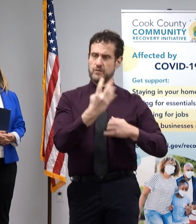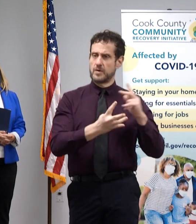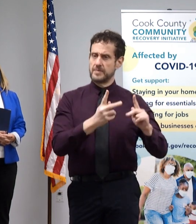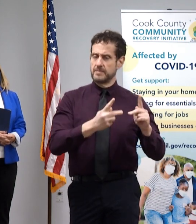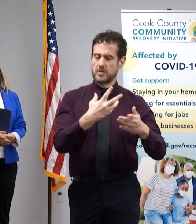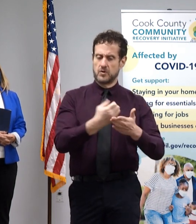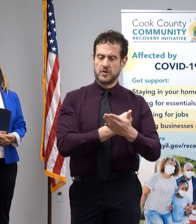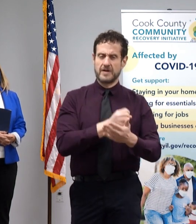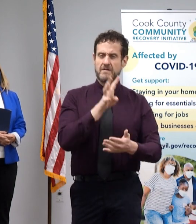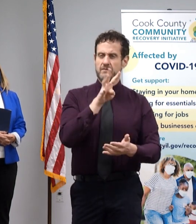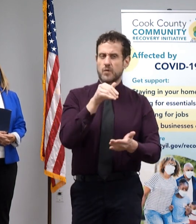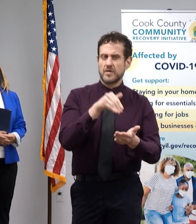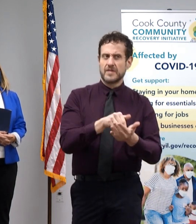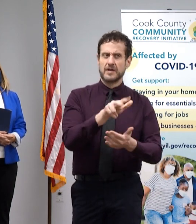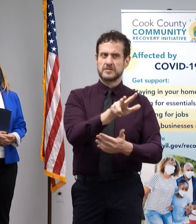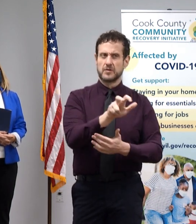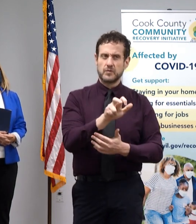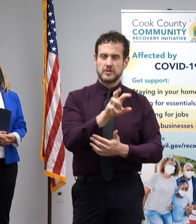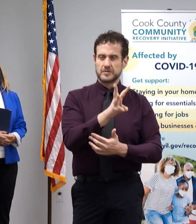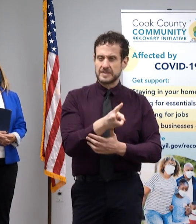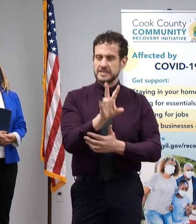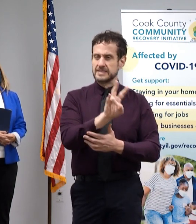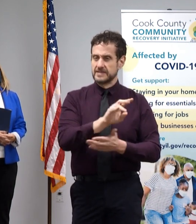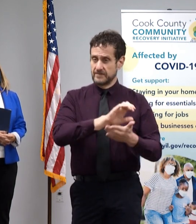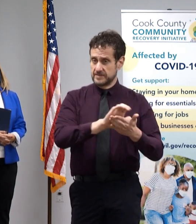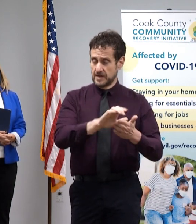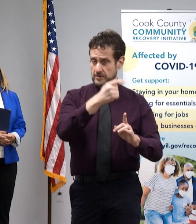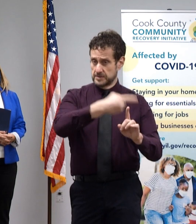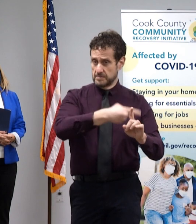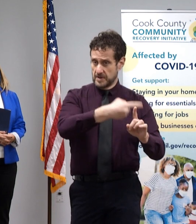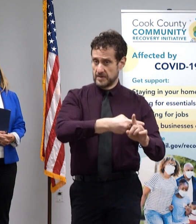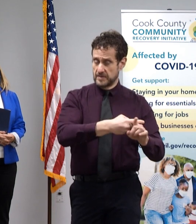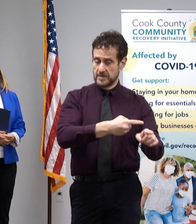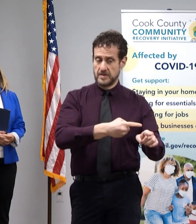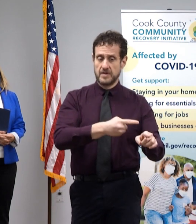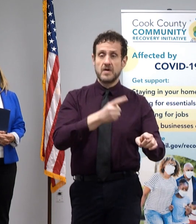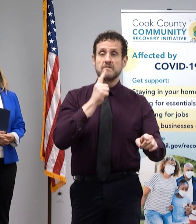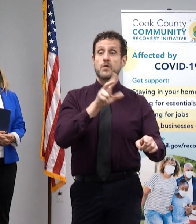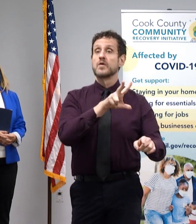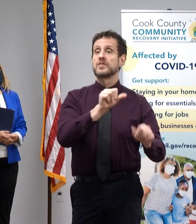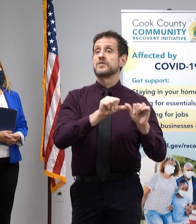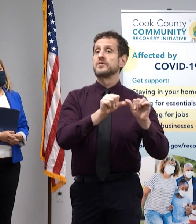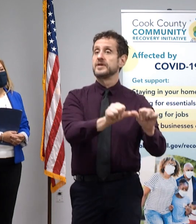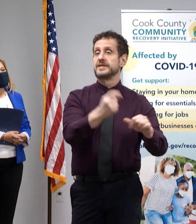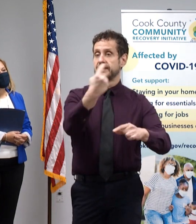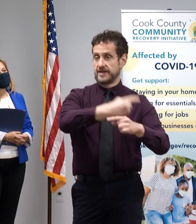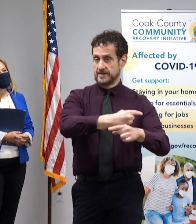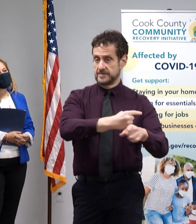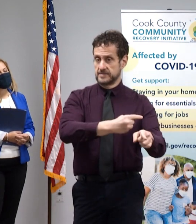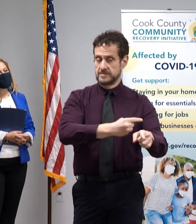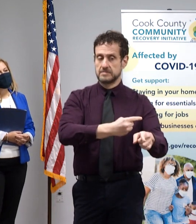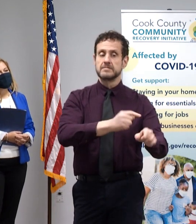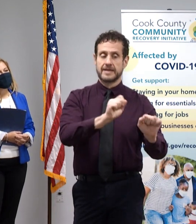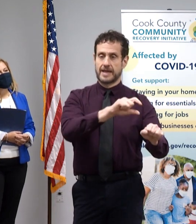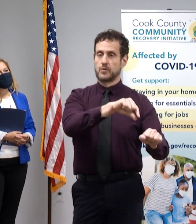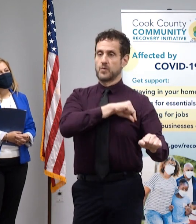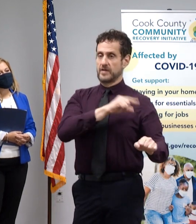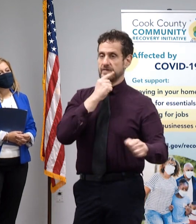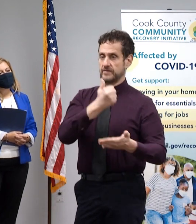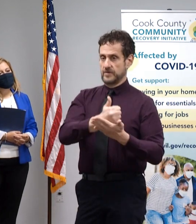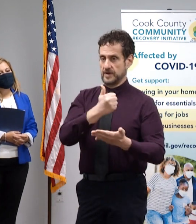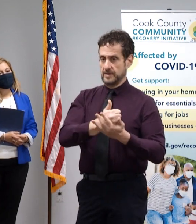$4,367 a month and that's for 30 consecutive days qualifies.